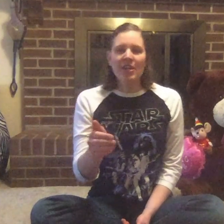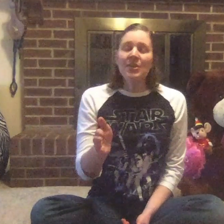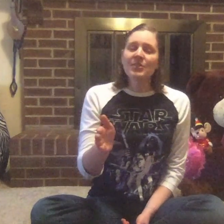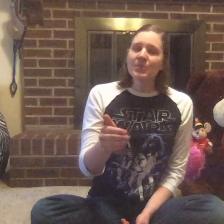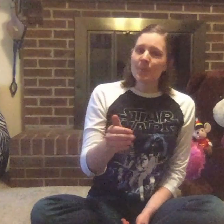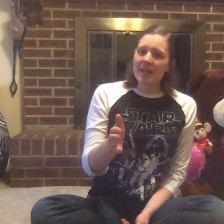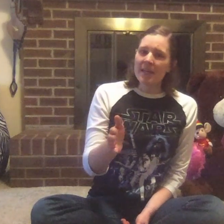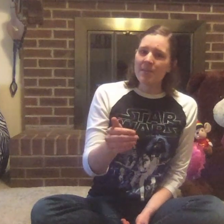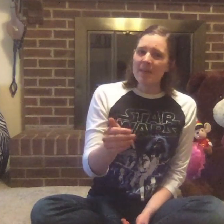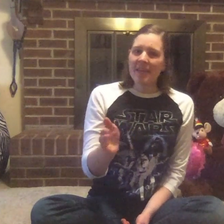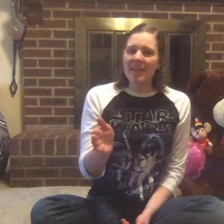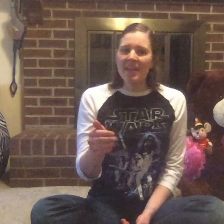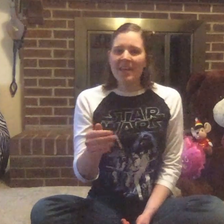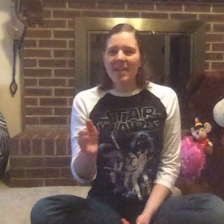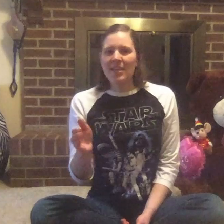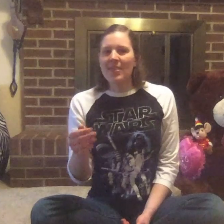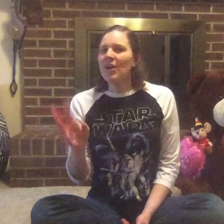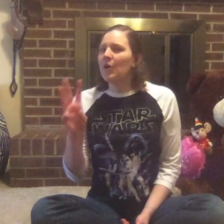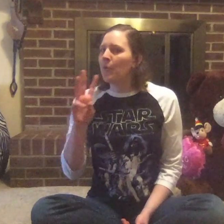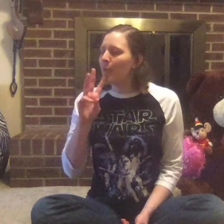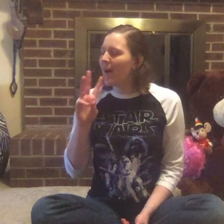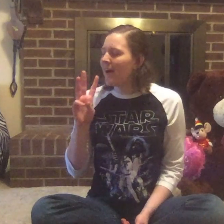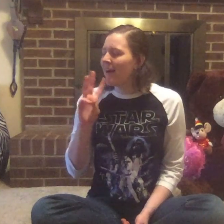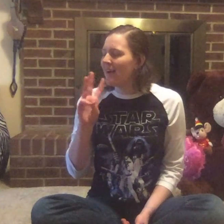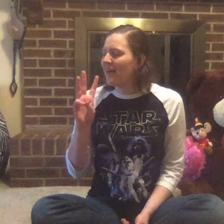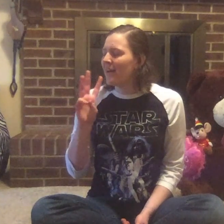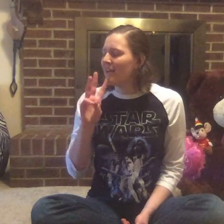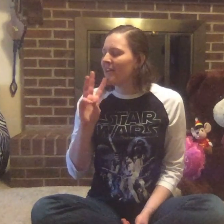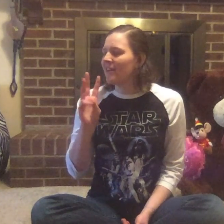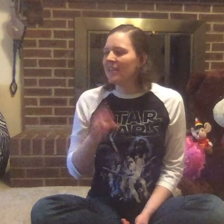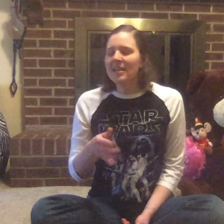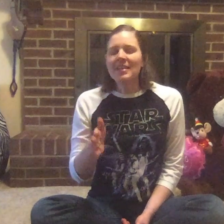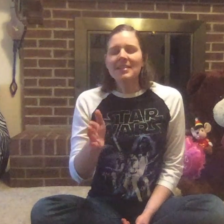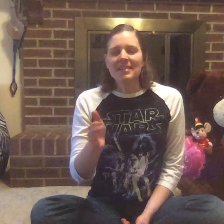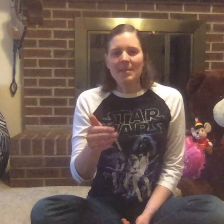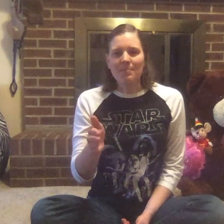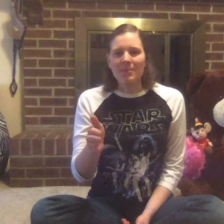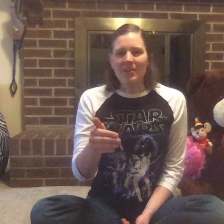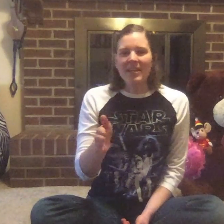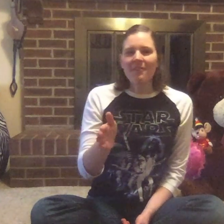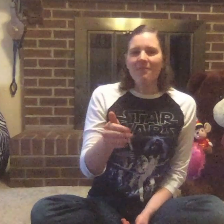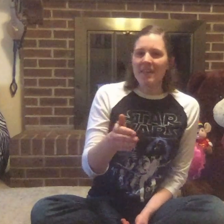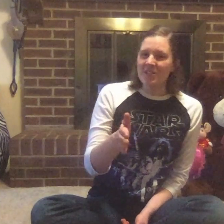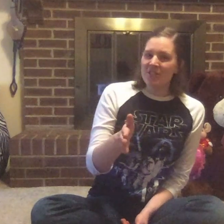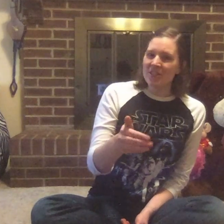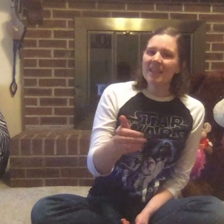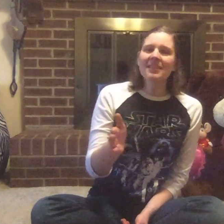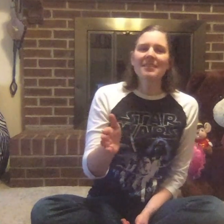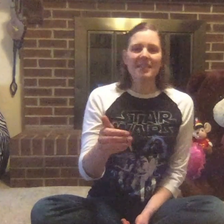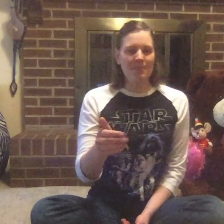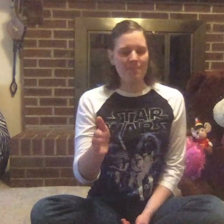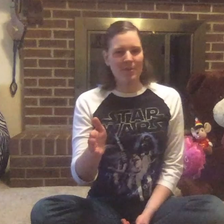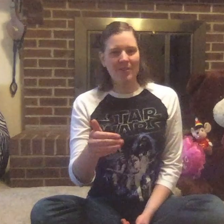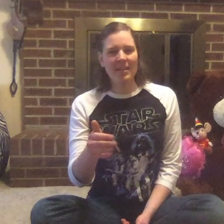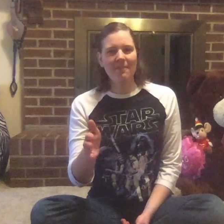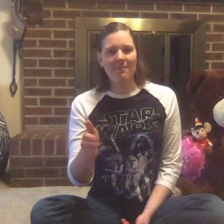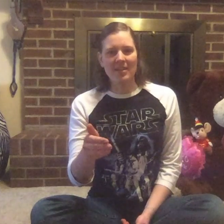swimming in the water. Slippery fish, slippery fish,